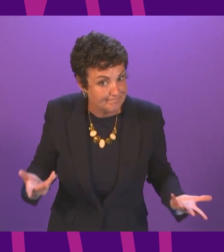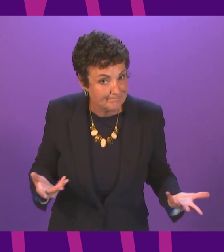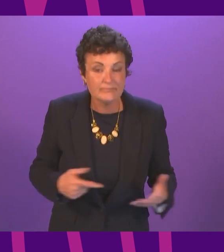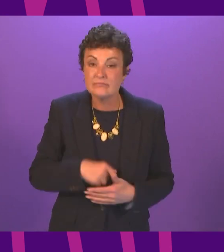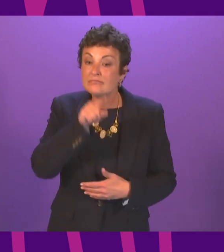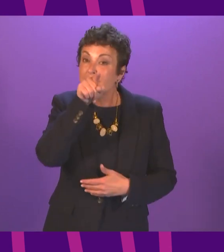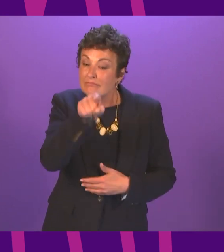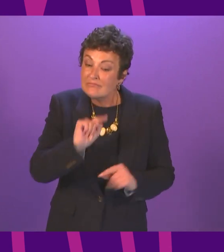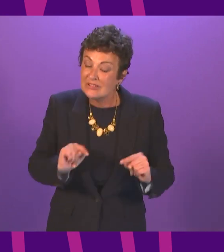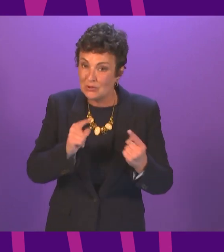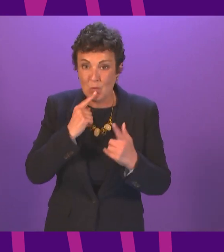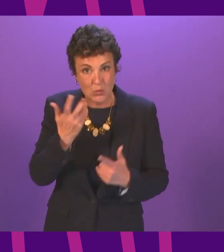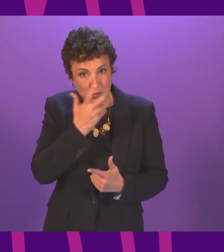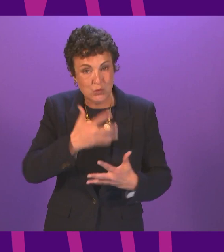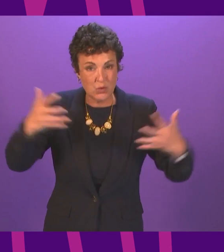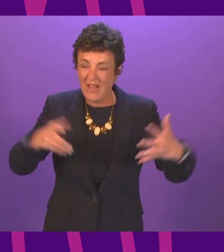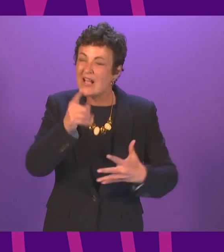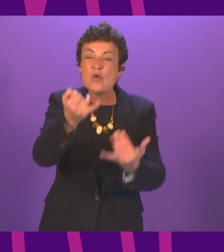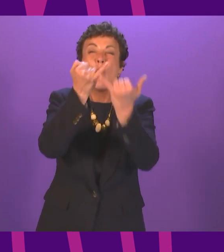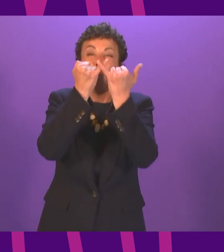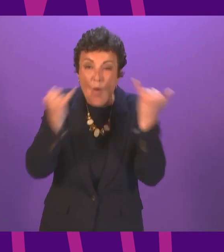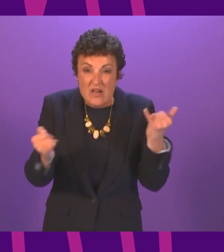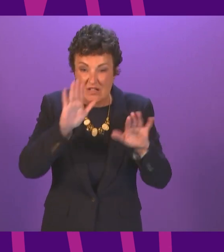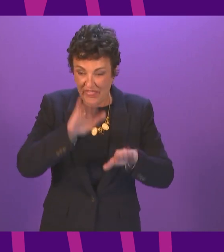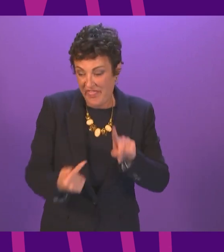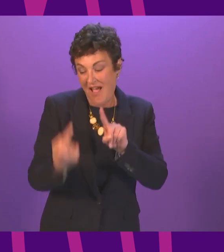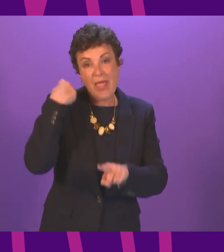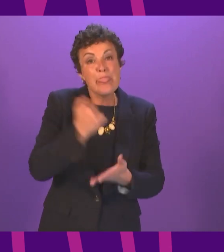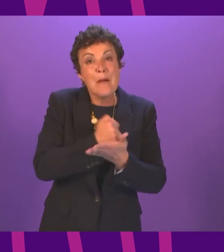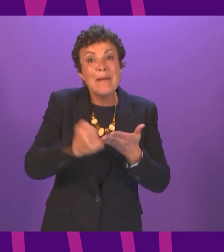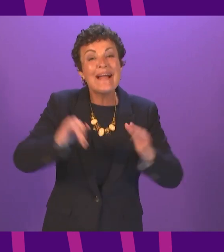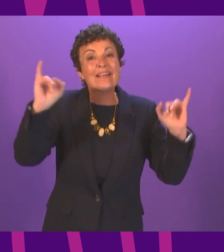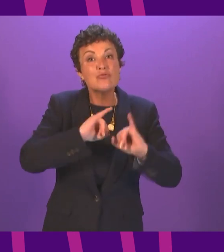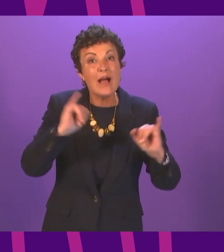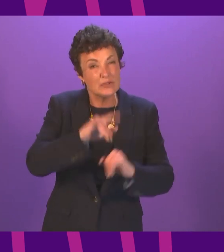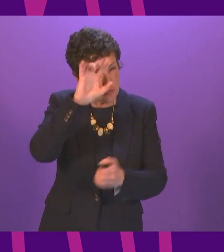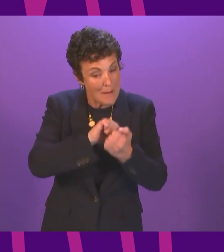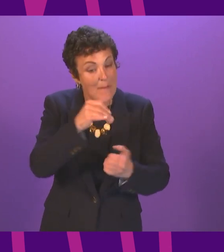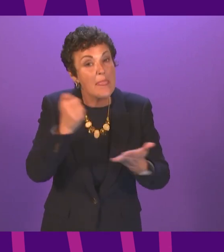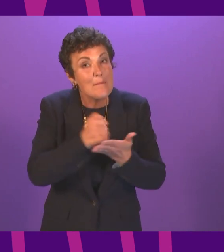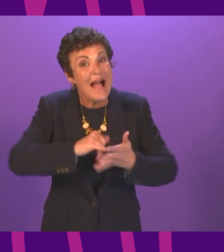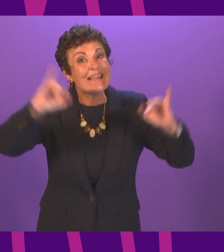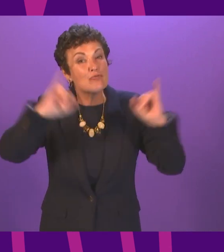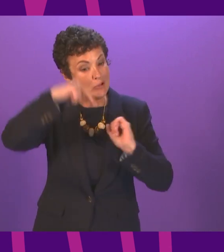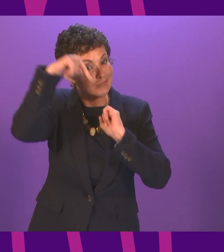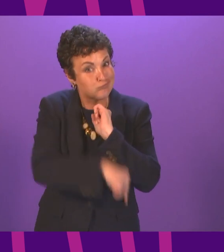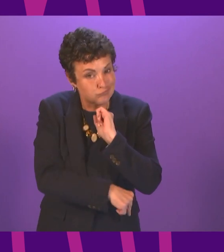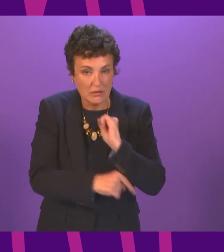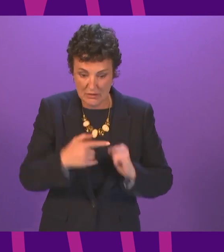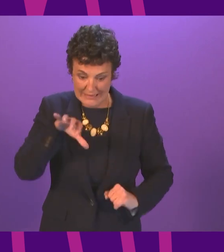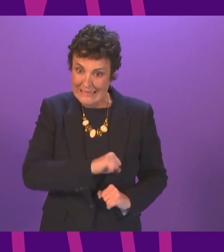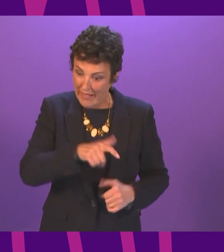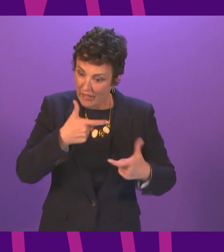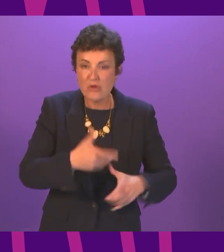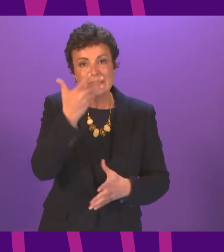it is more significant than the banking crisis which took 10 years for the country to recover from and unfortunately the challenge